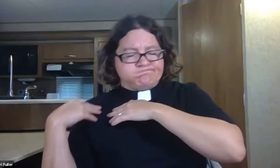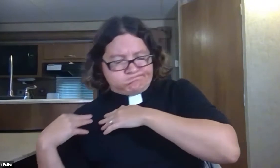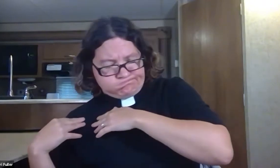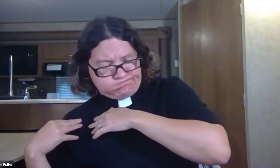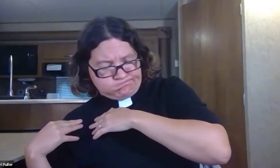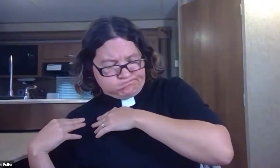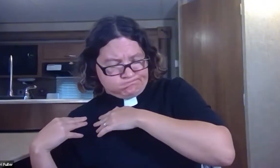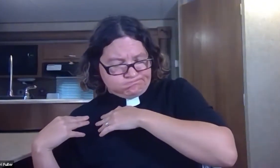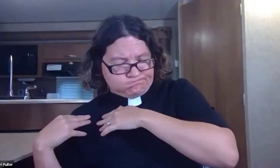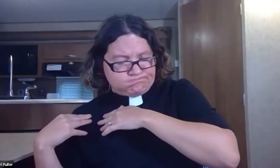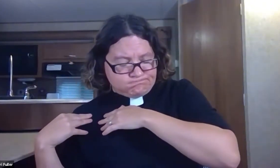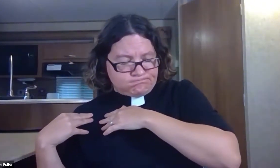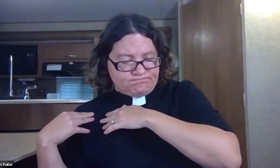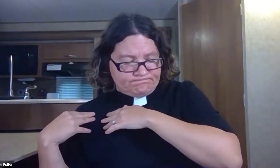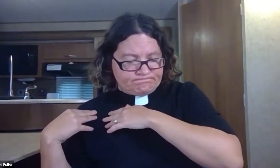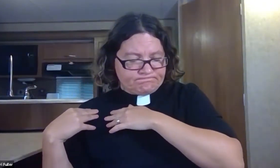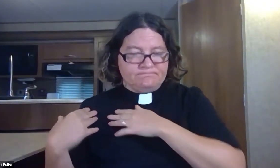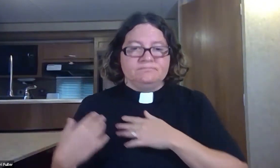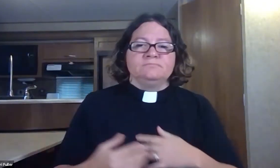for the earth groaning under our weight